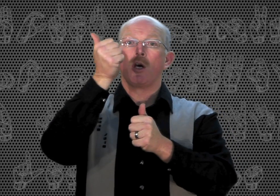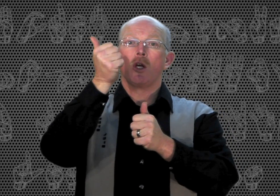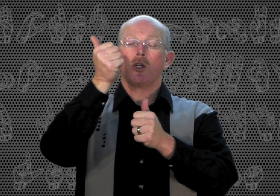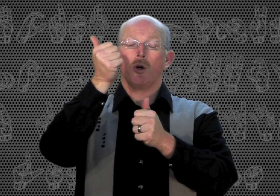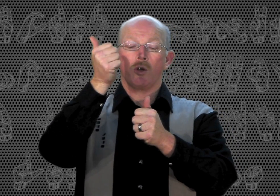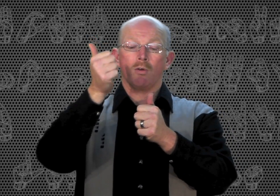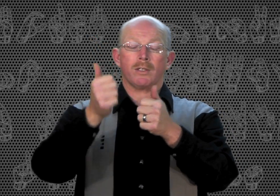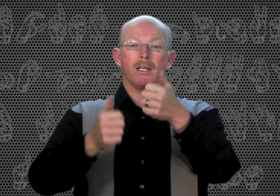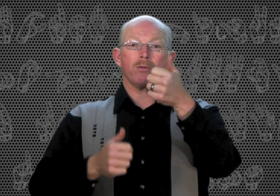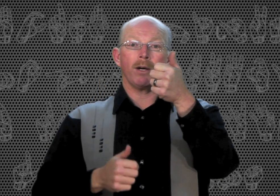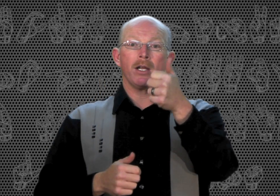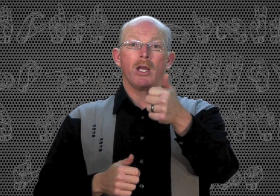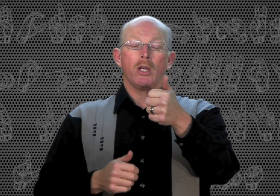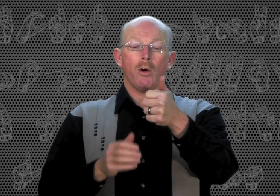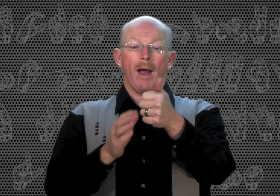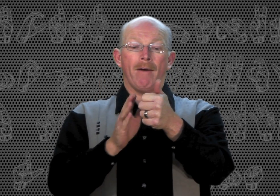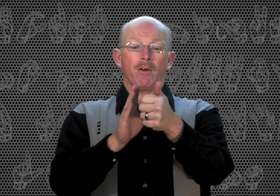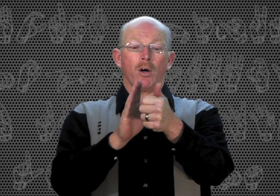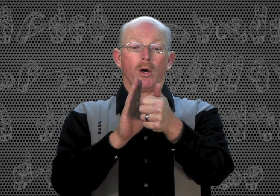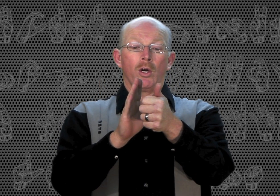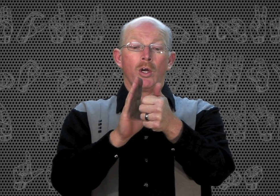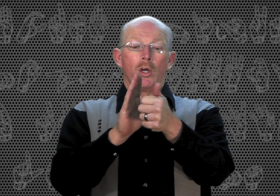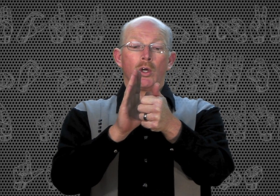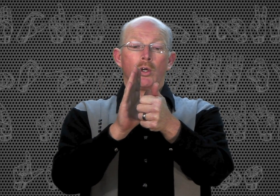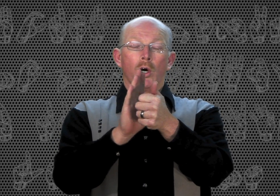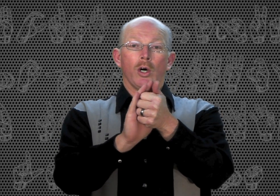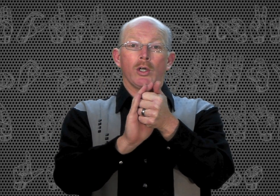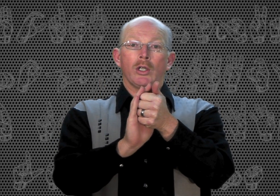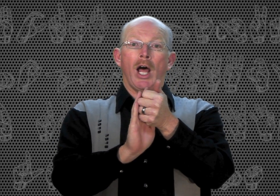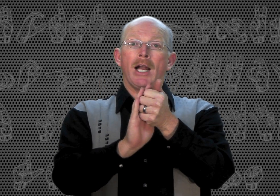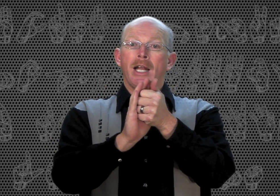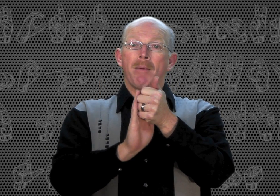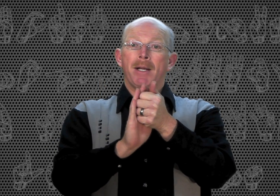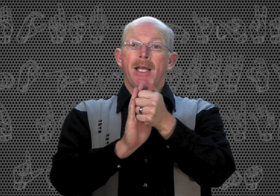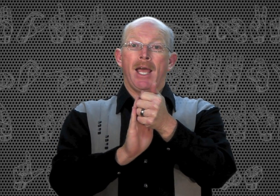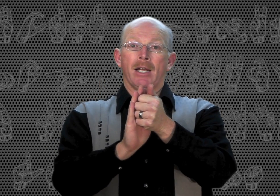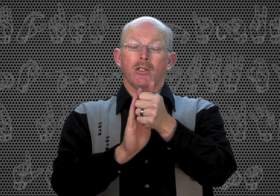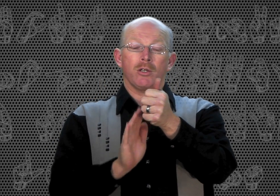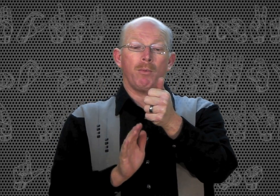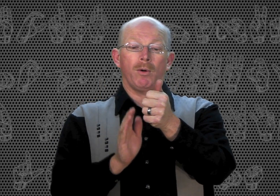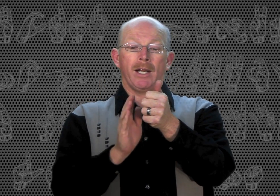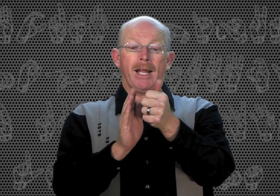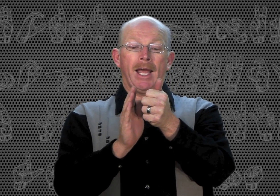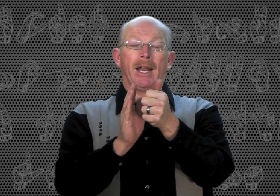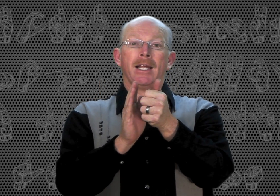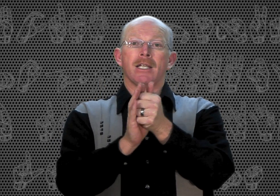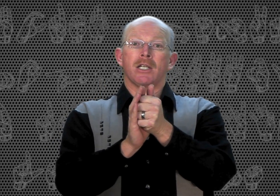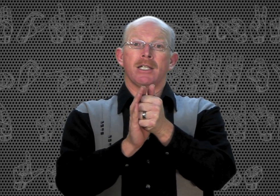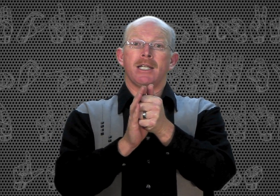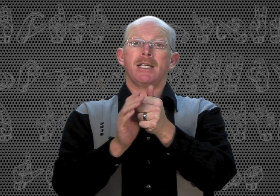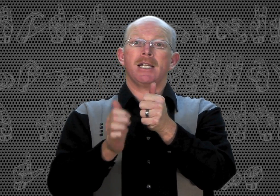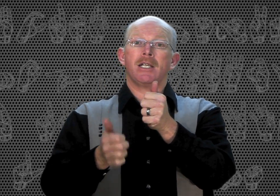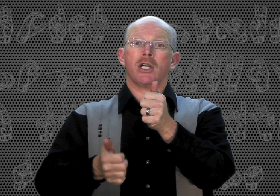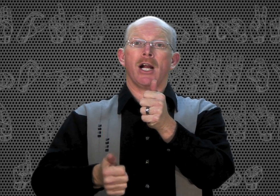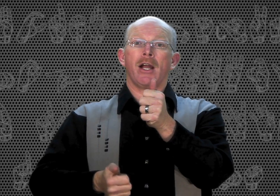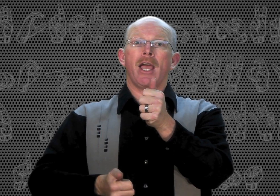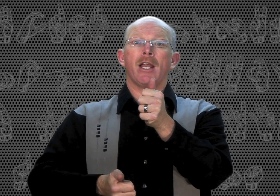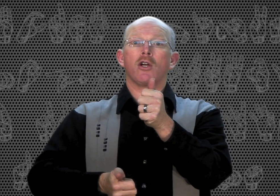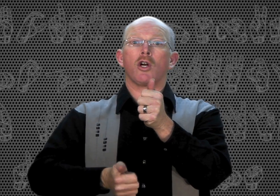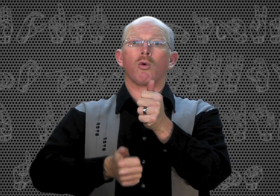you'll use this one. You'll have your non-dominant hand, your subordinate hand, is going to stay stationary, and you're going to